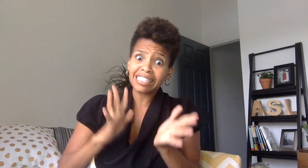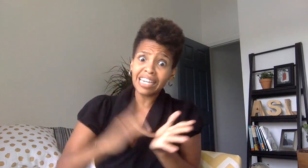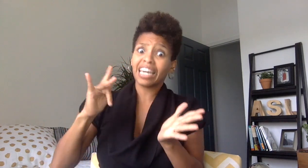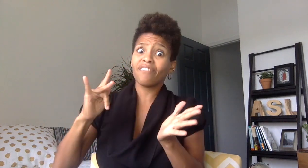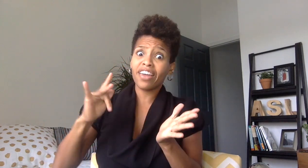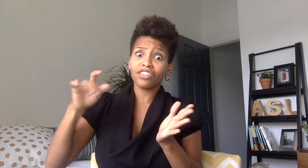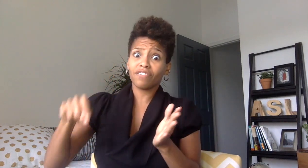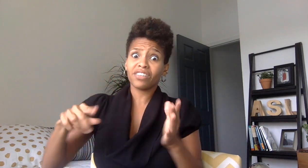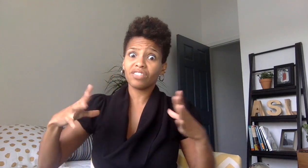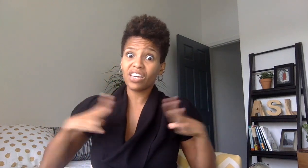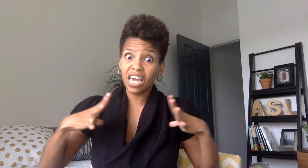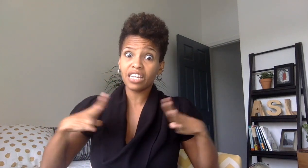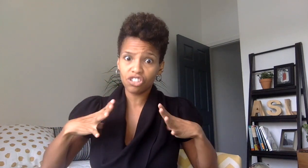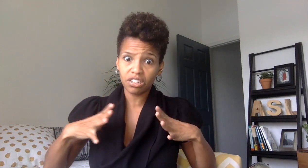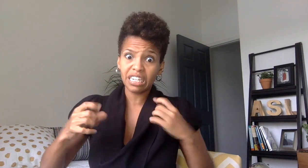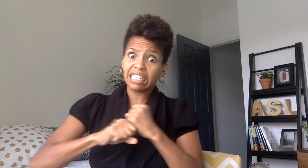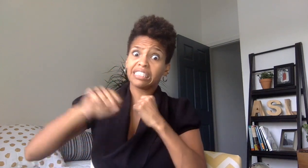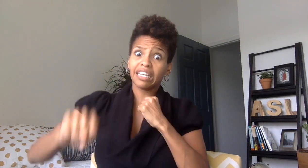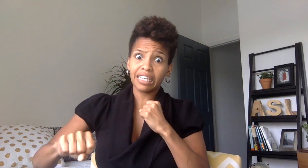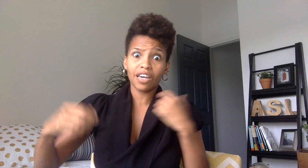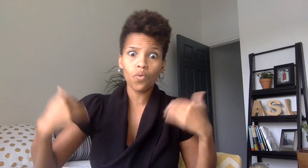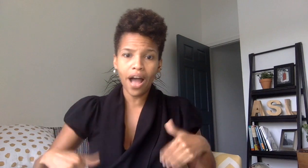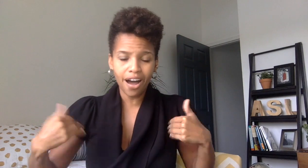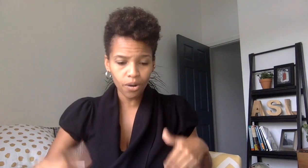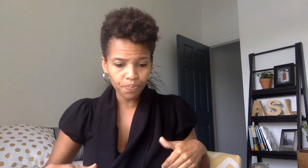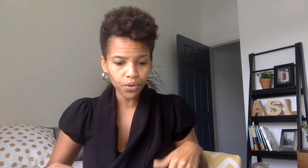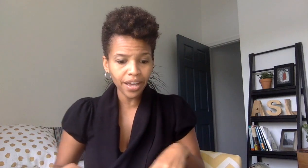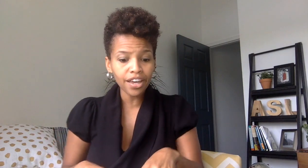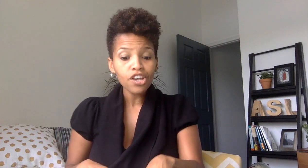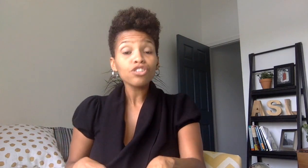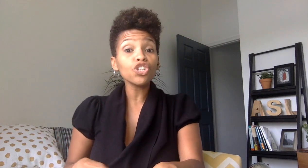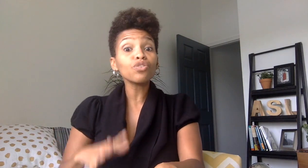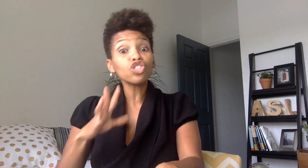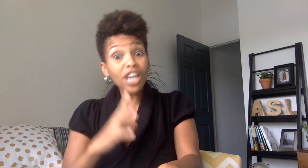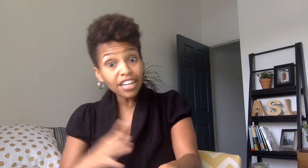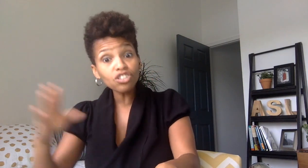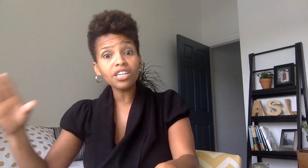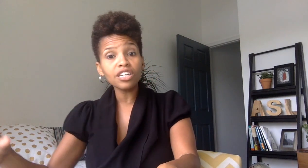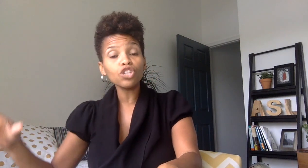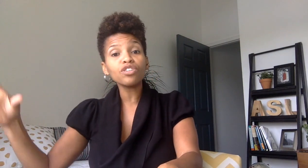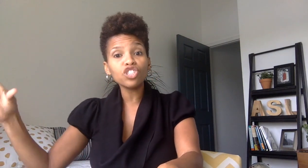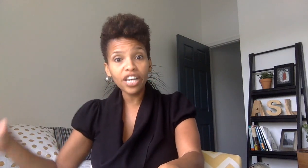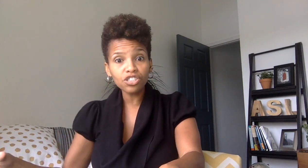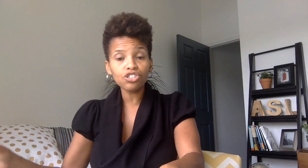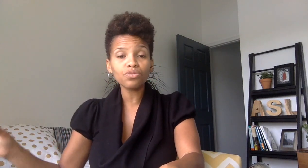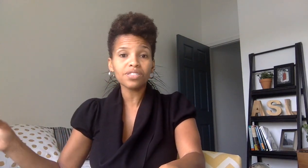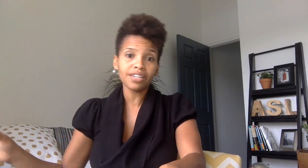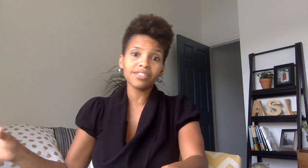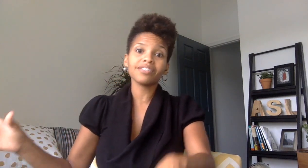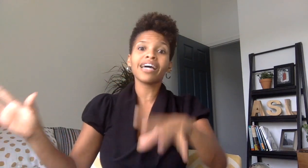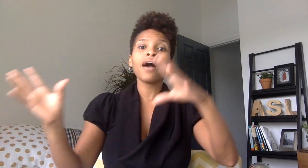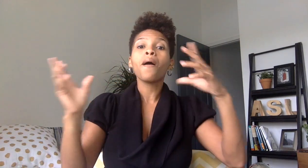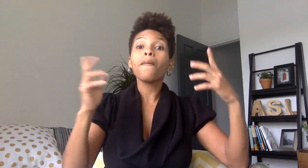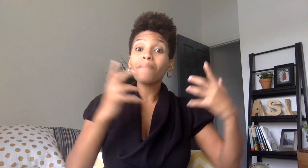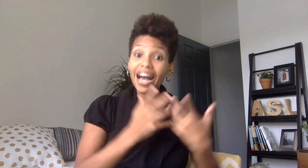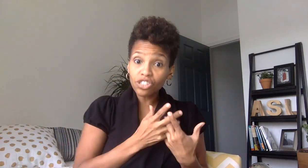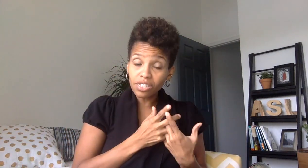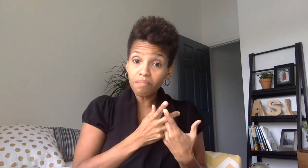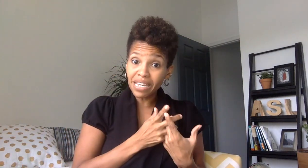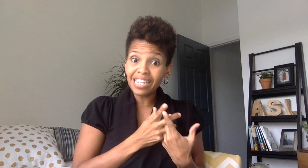taking advantage of this vacation and extending it wow okay so you would changing it you would change it to a sentence that matches the meaning